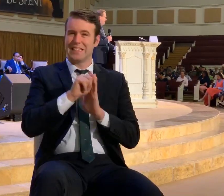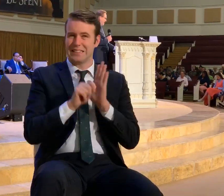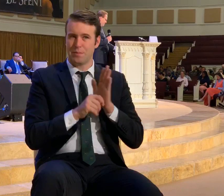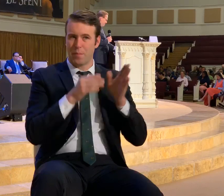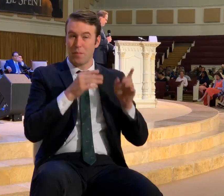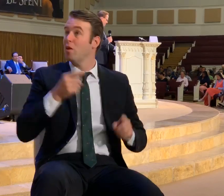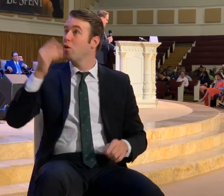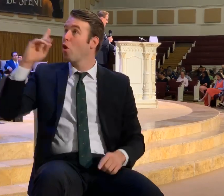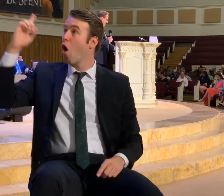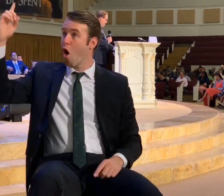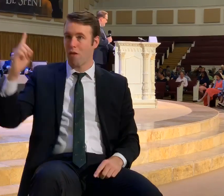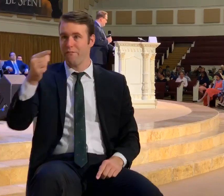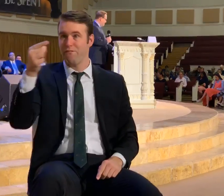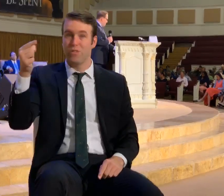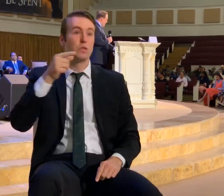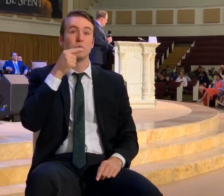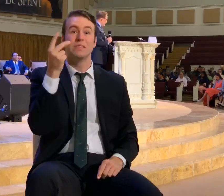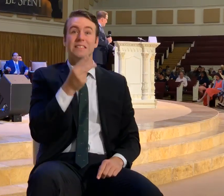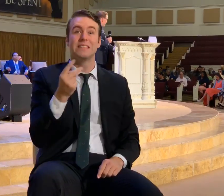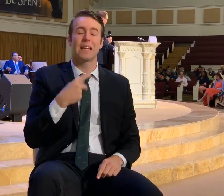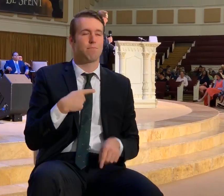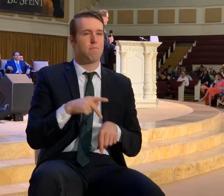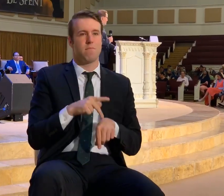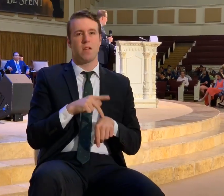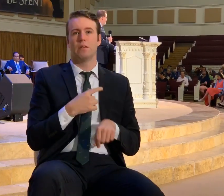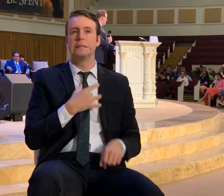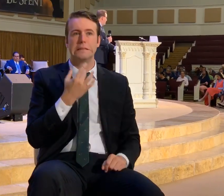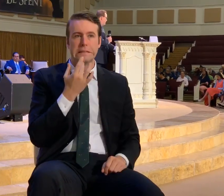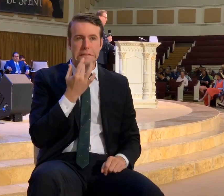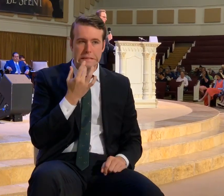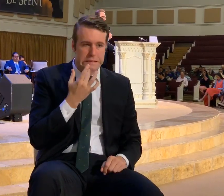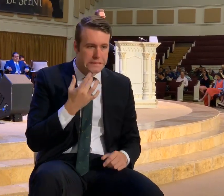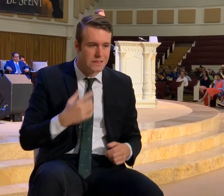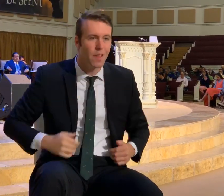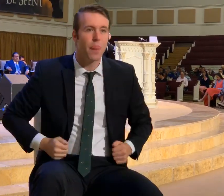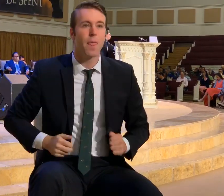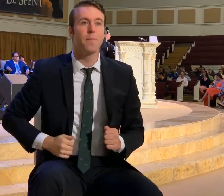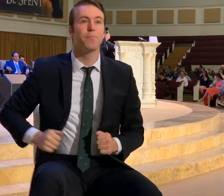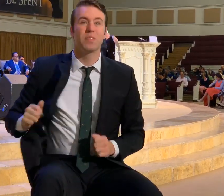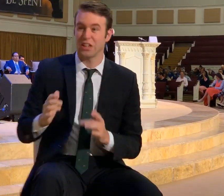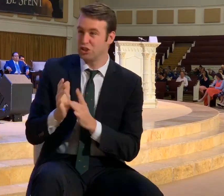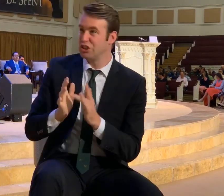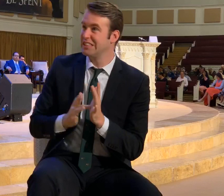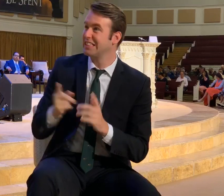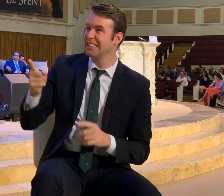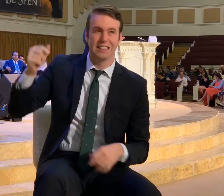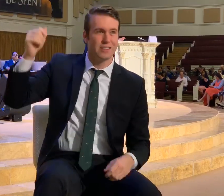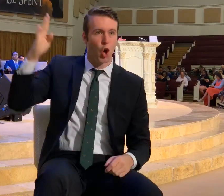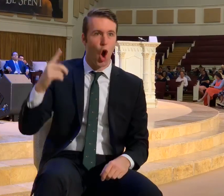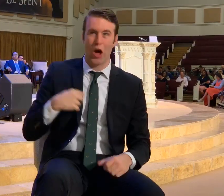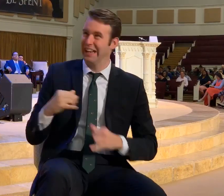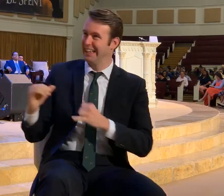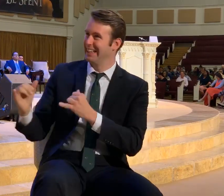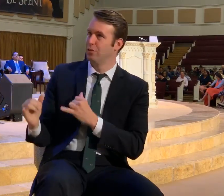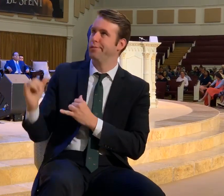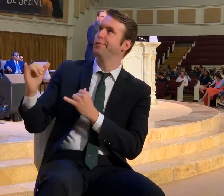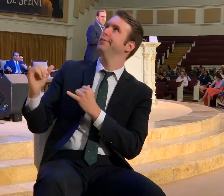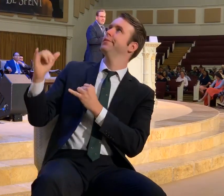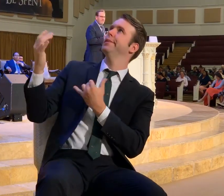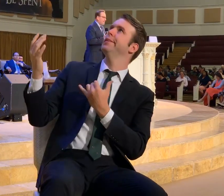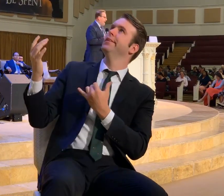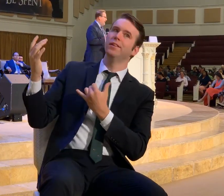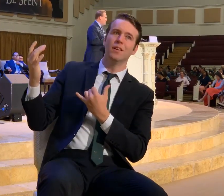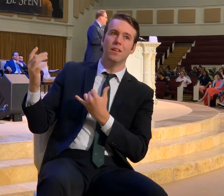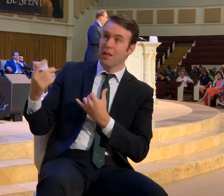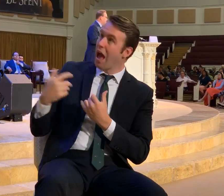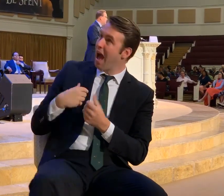God in the planet. But honestly, sometimes it's hard for me to relate to Jesus because he's God. But I can